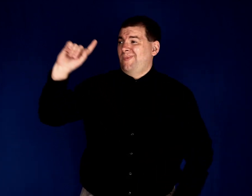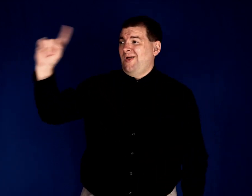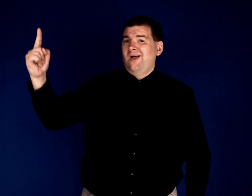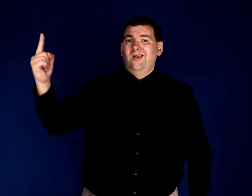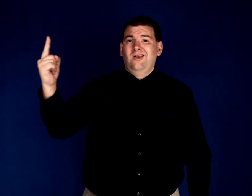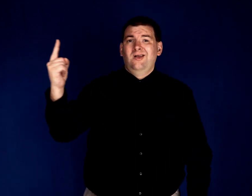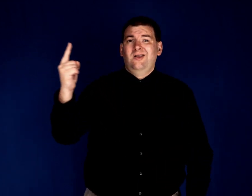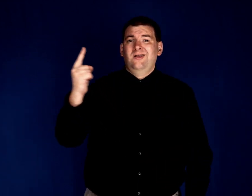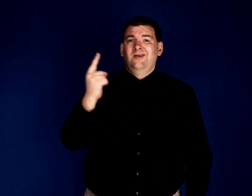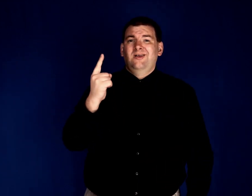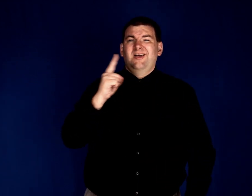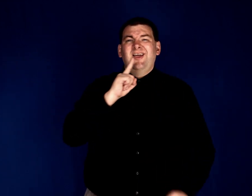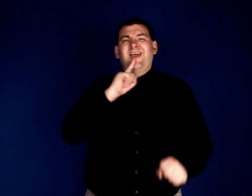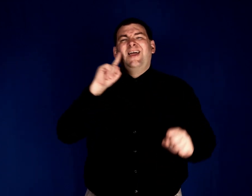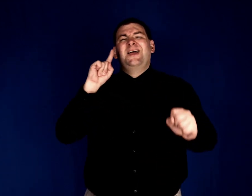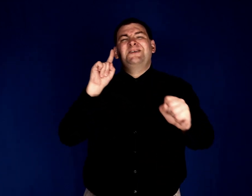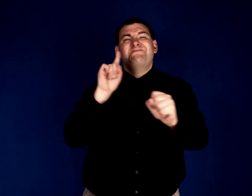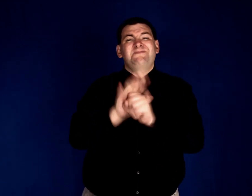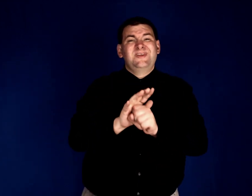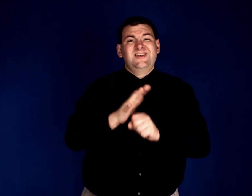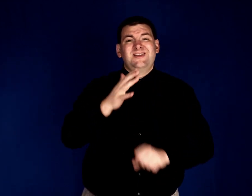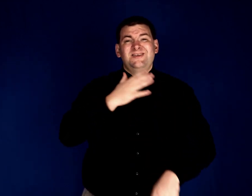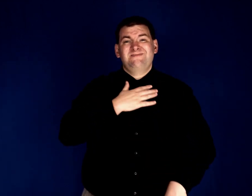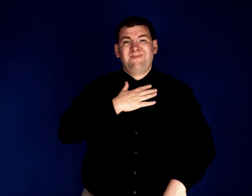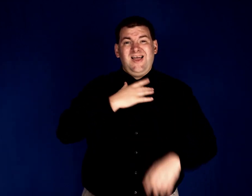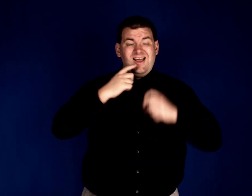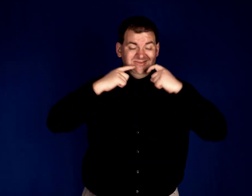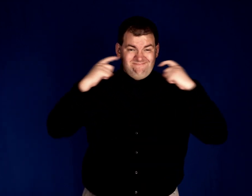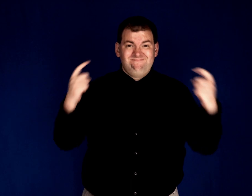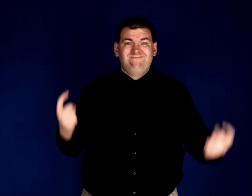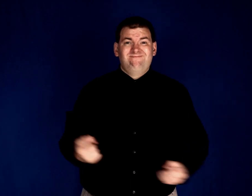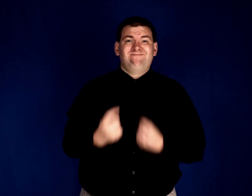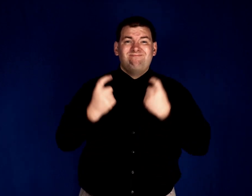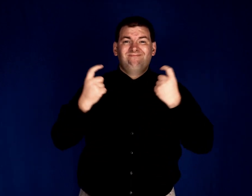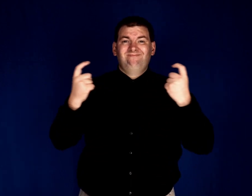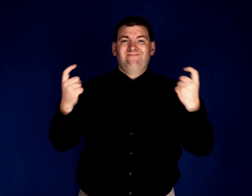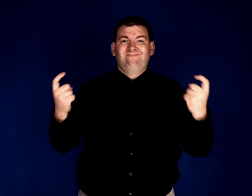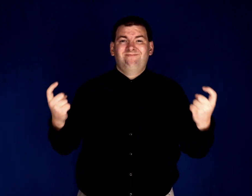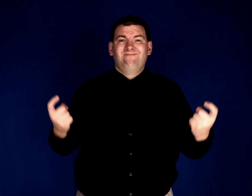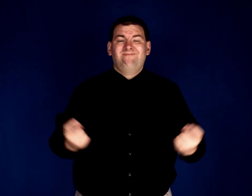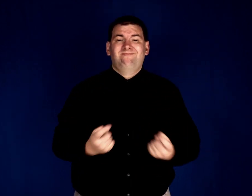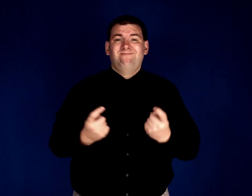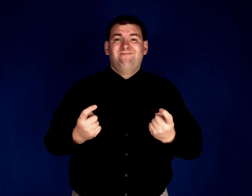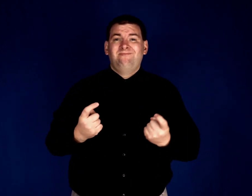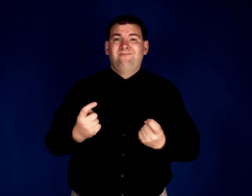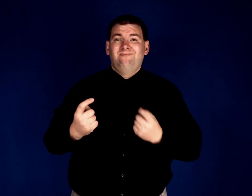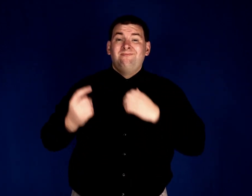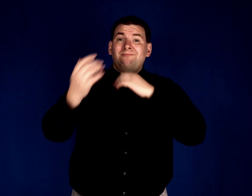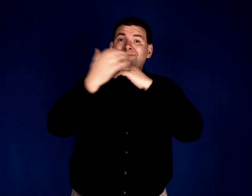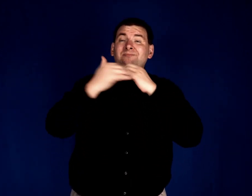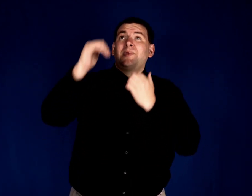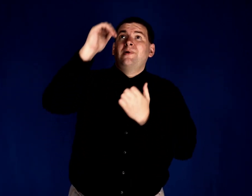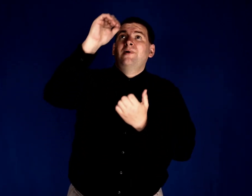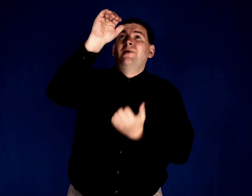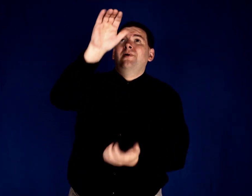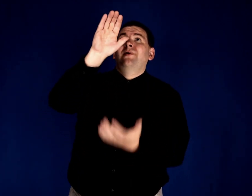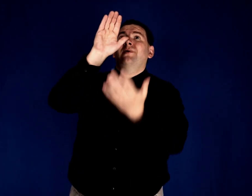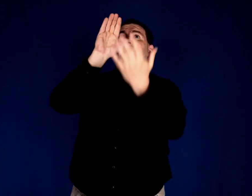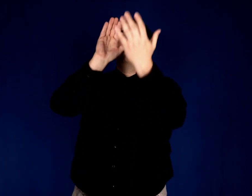in And pleaded my case Called to